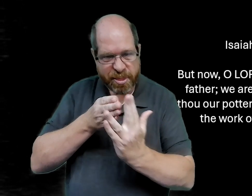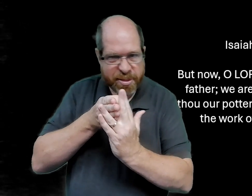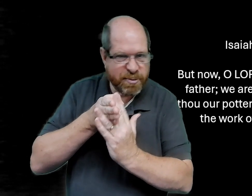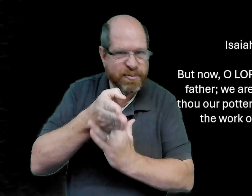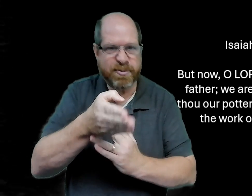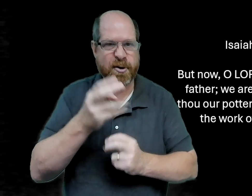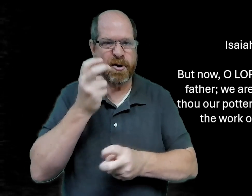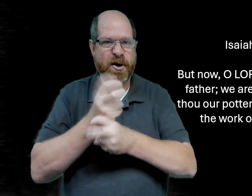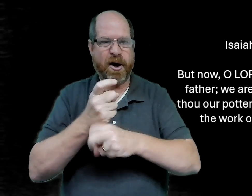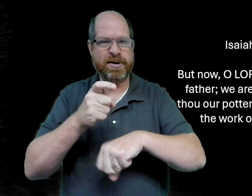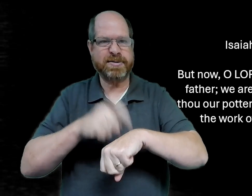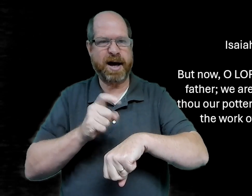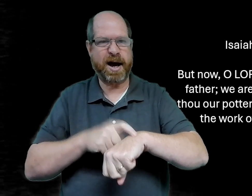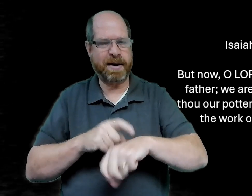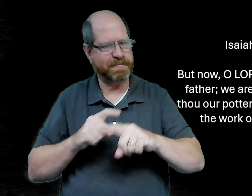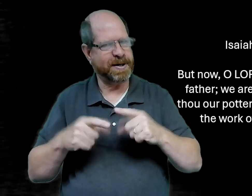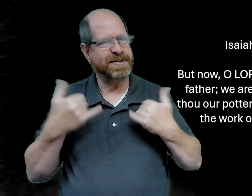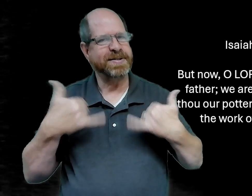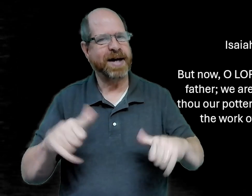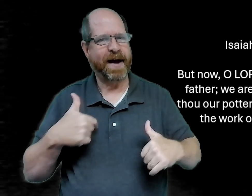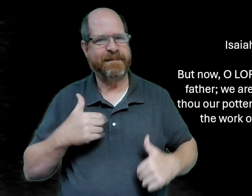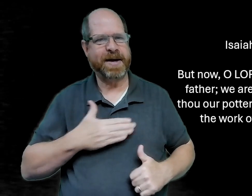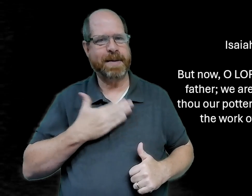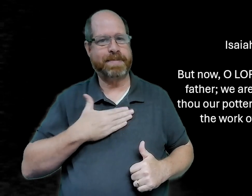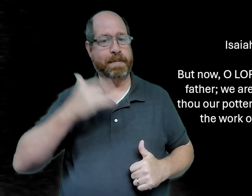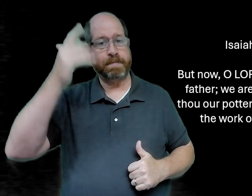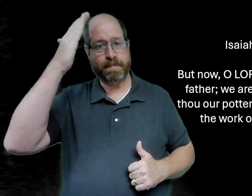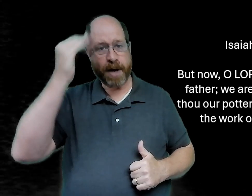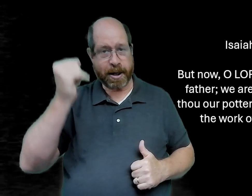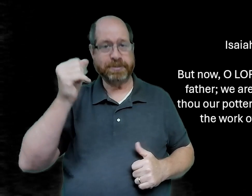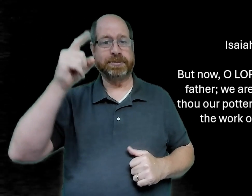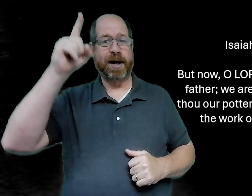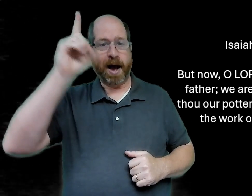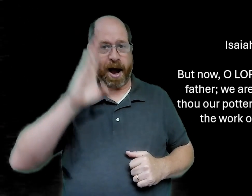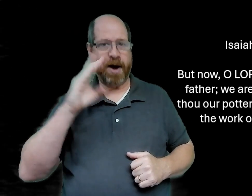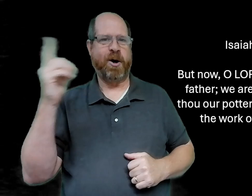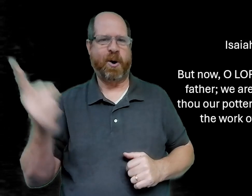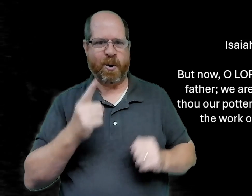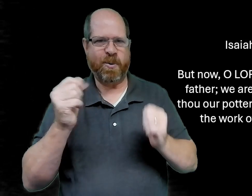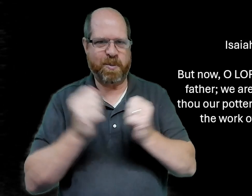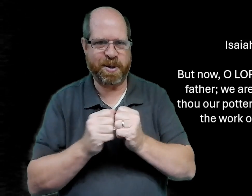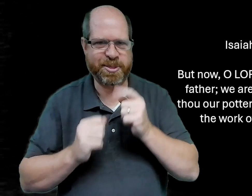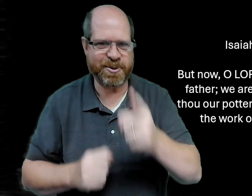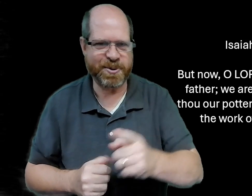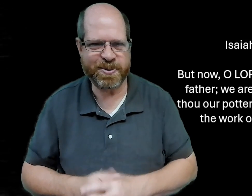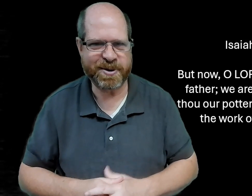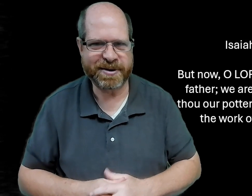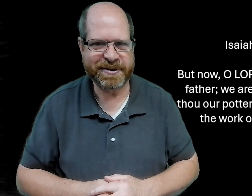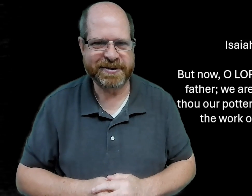we have to go through hard things but we can still be happy because god is always with us